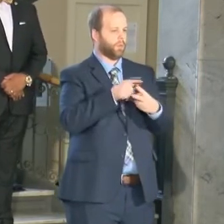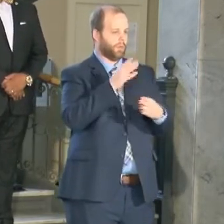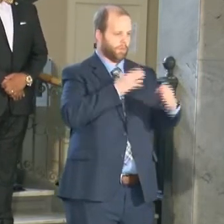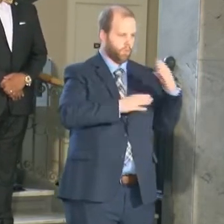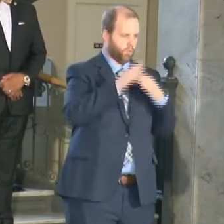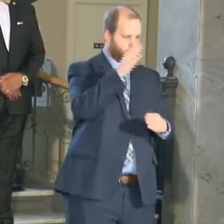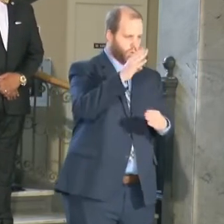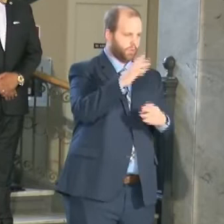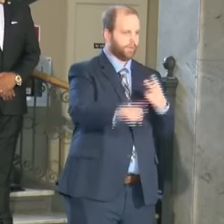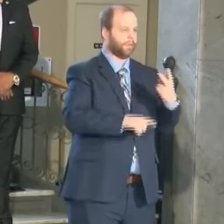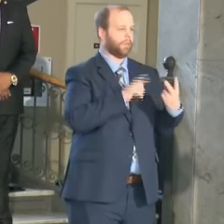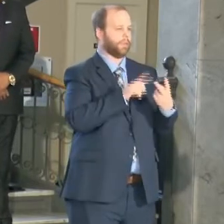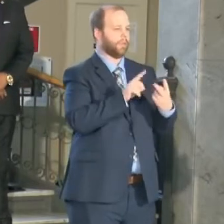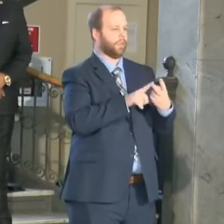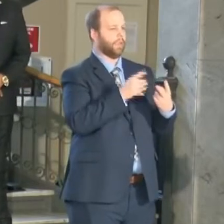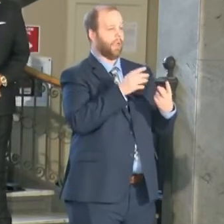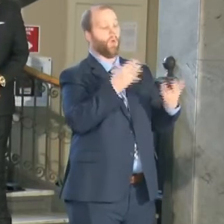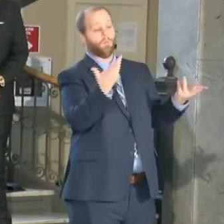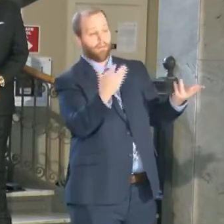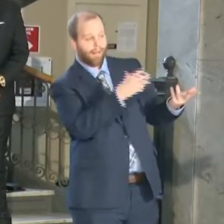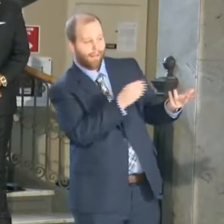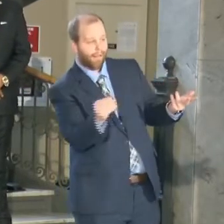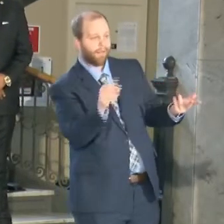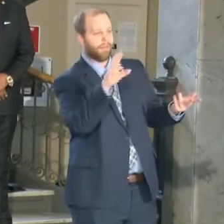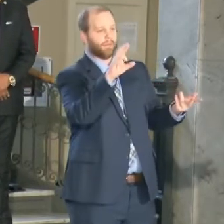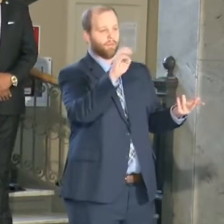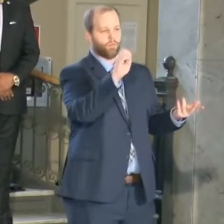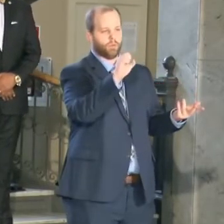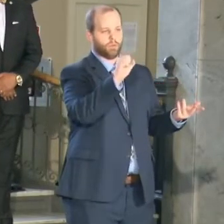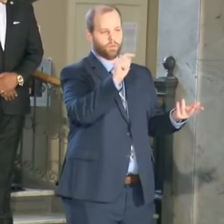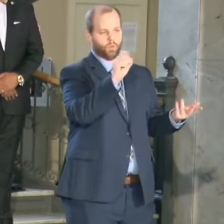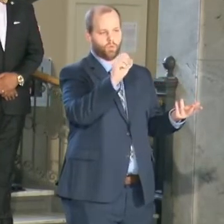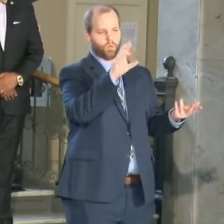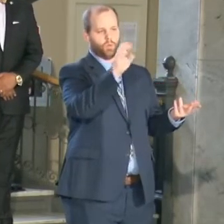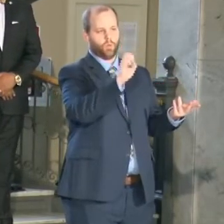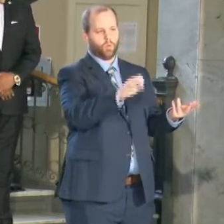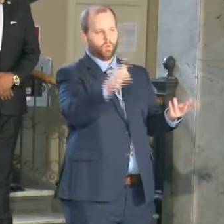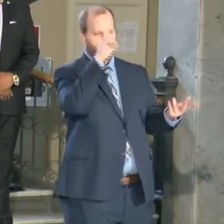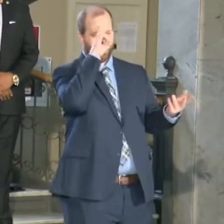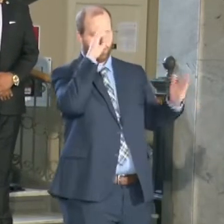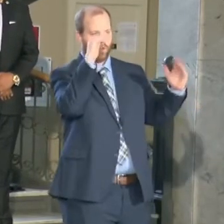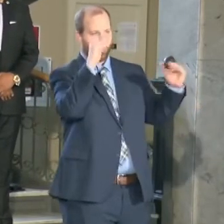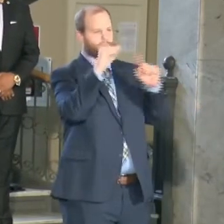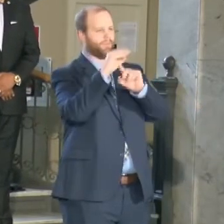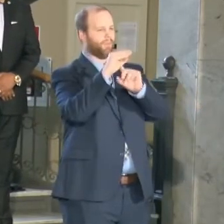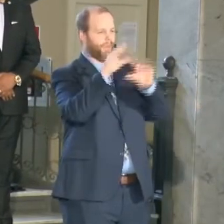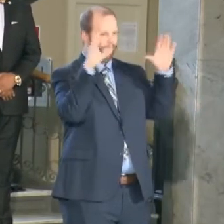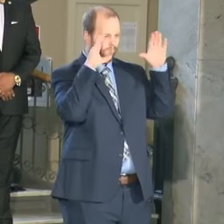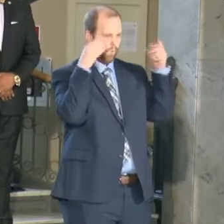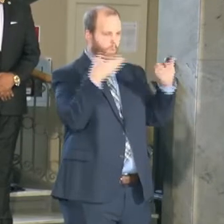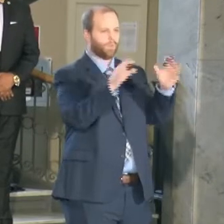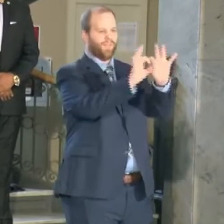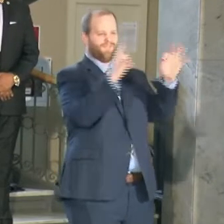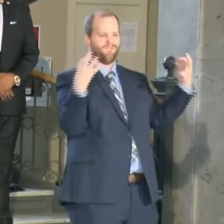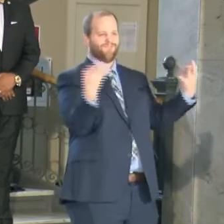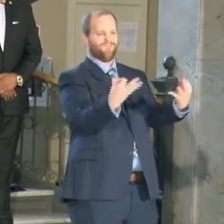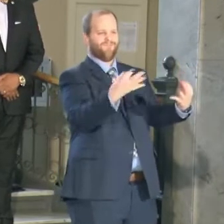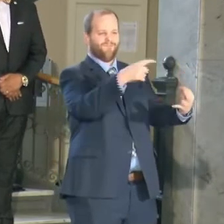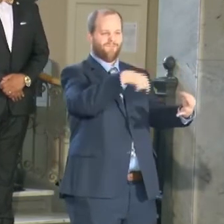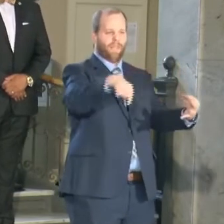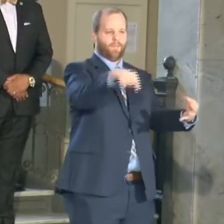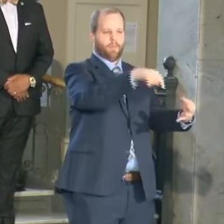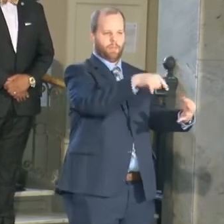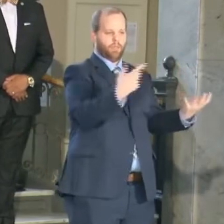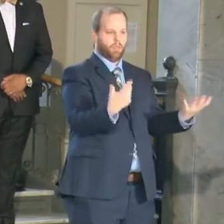hope and if haven't got a chance to understand what restore hope is it truly focuses on the whole family and how crime and